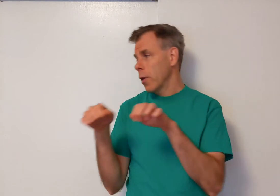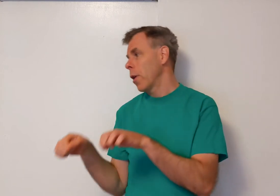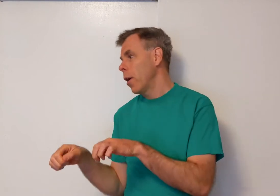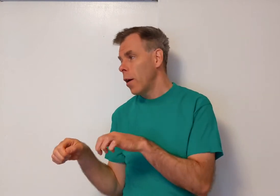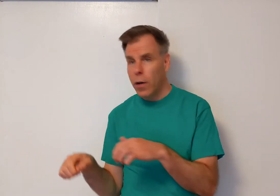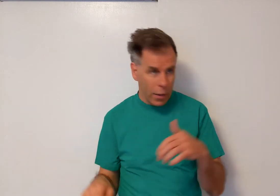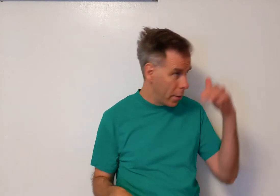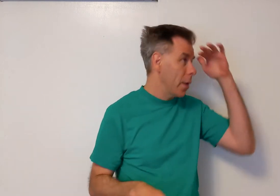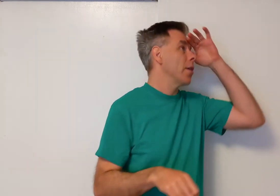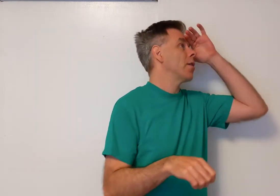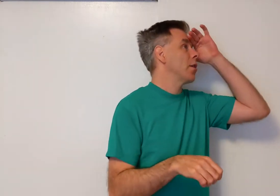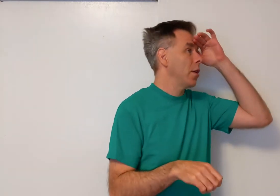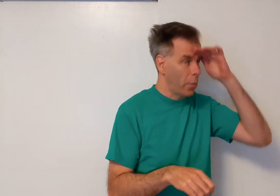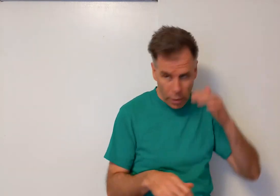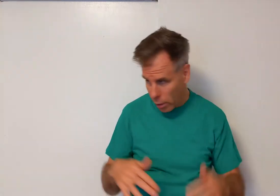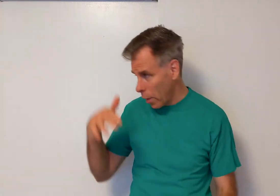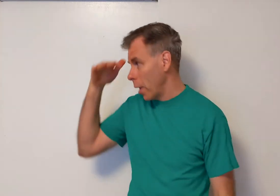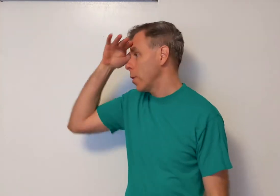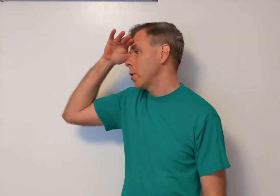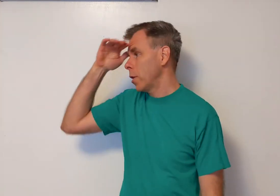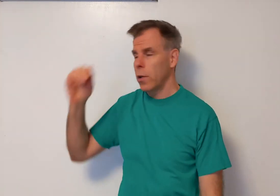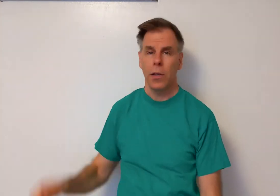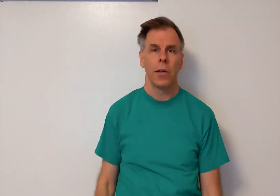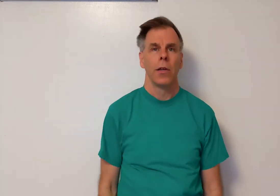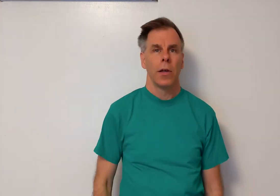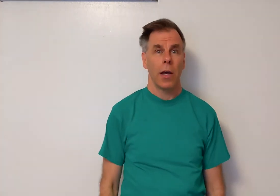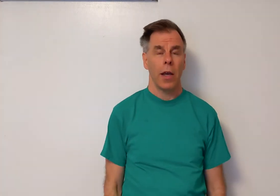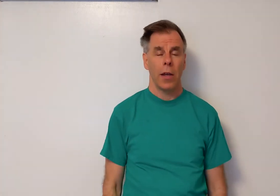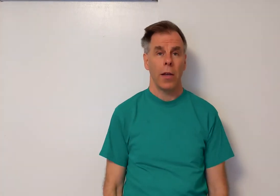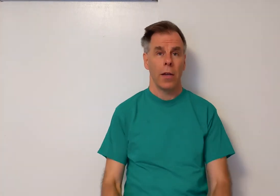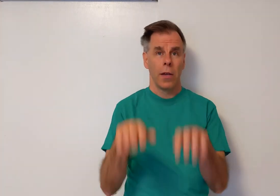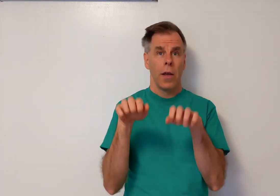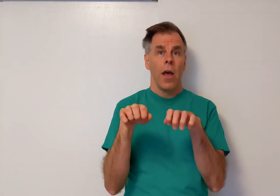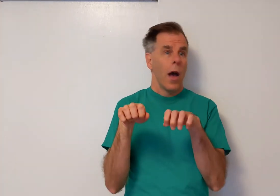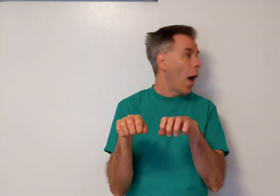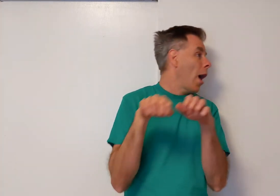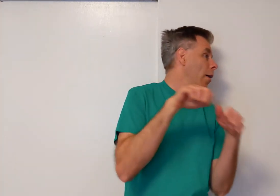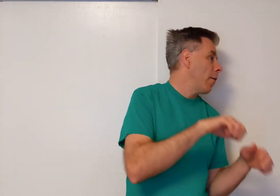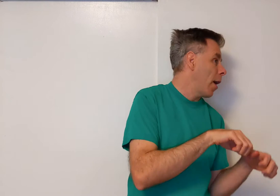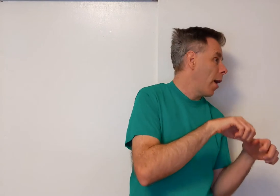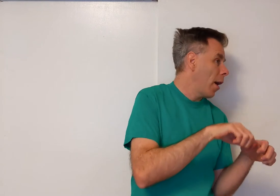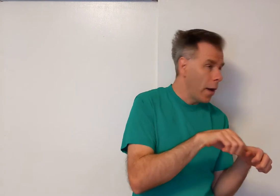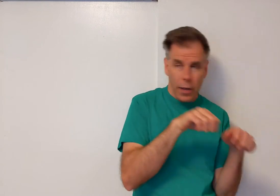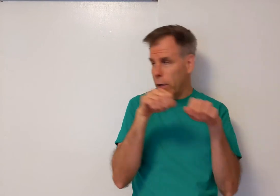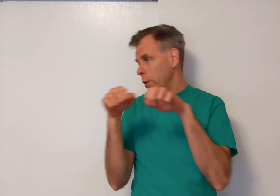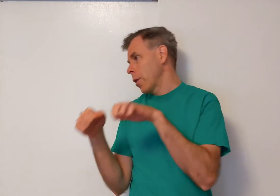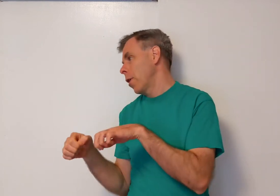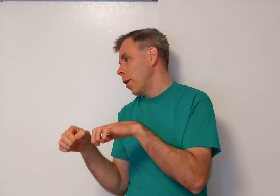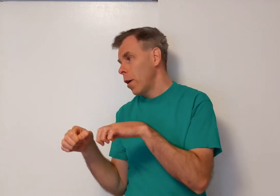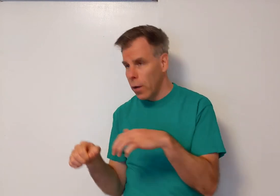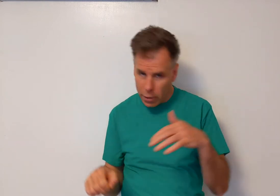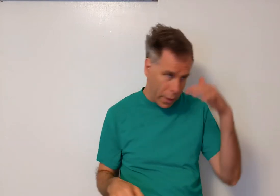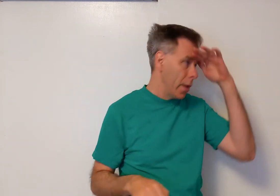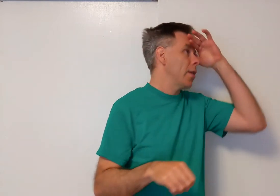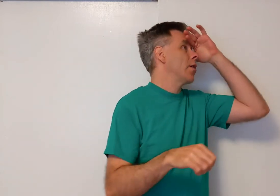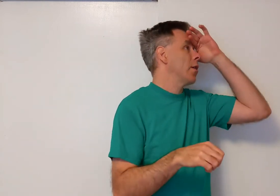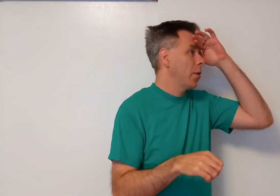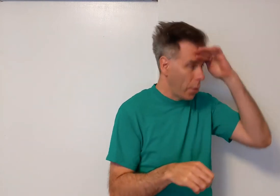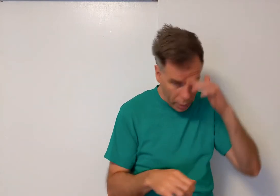the car and I see what I see. Again. I ride in the car and I see what